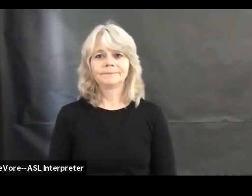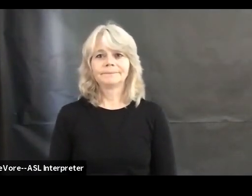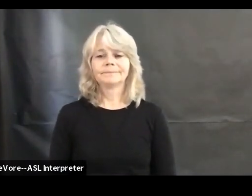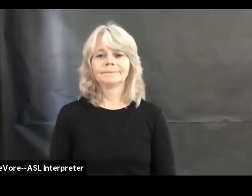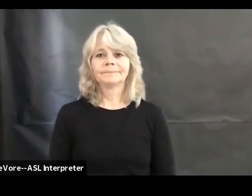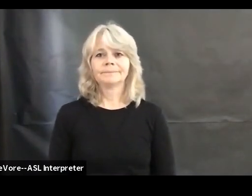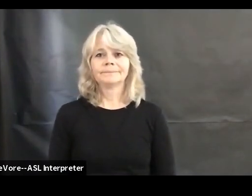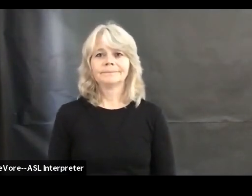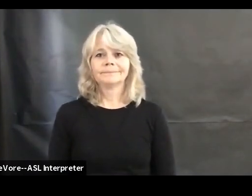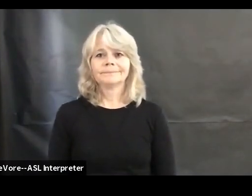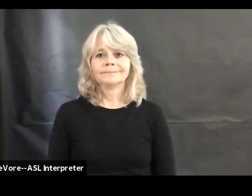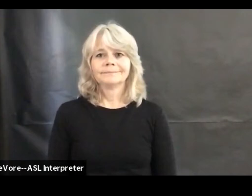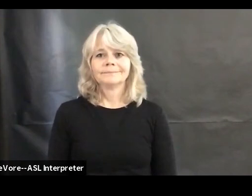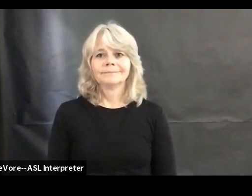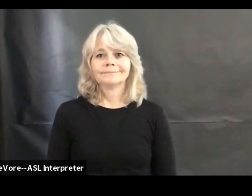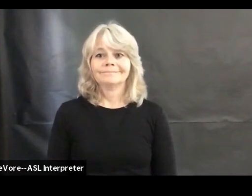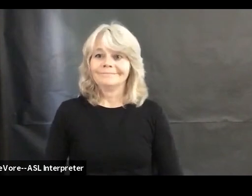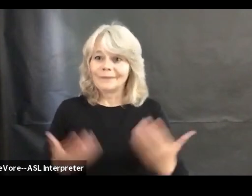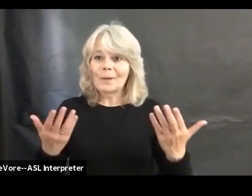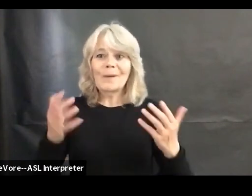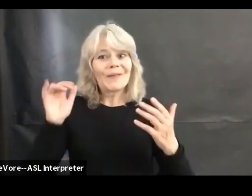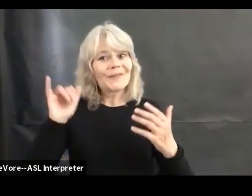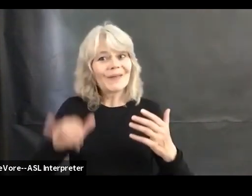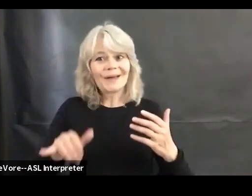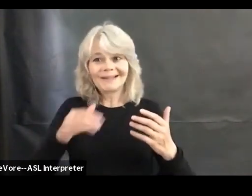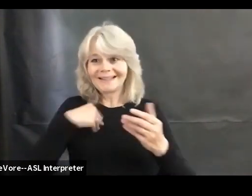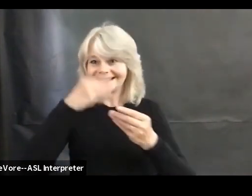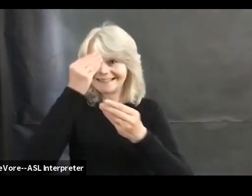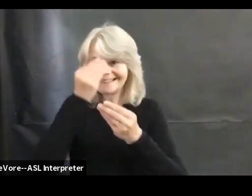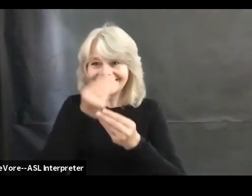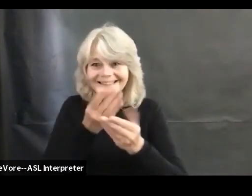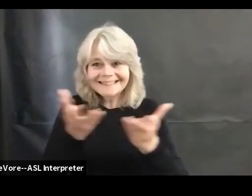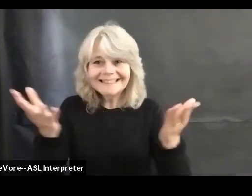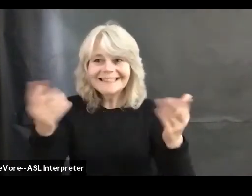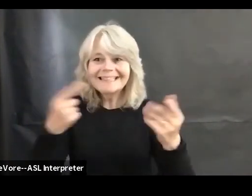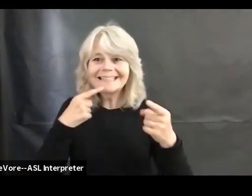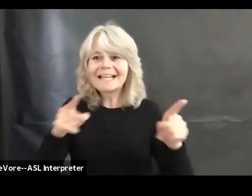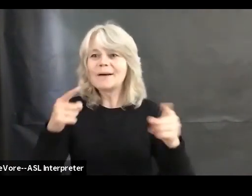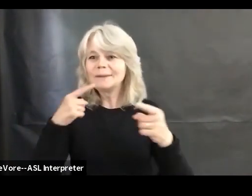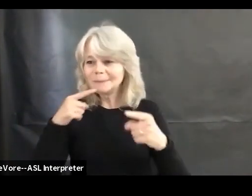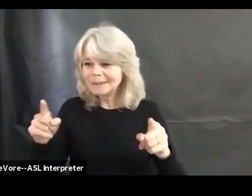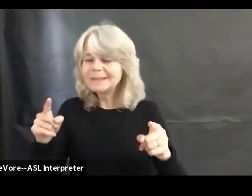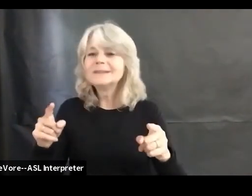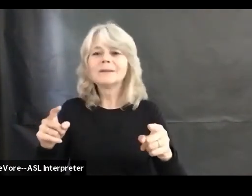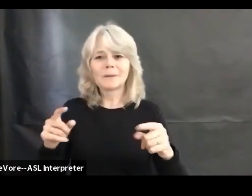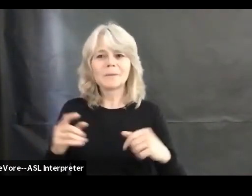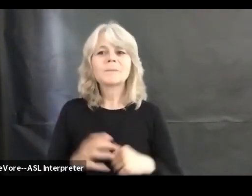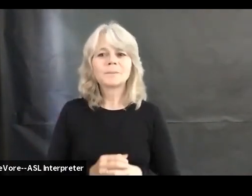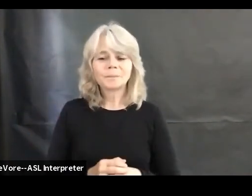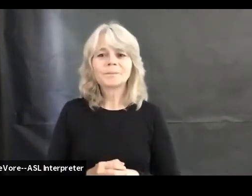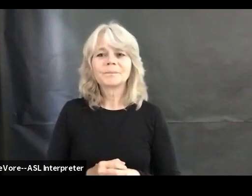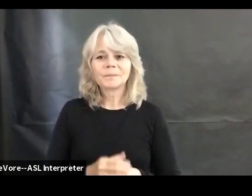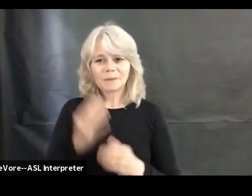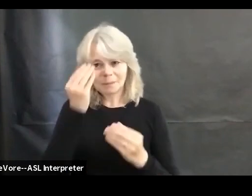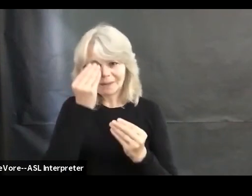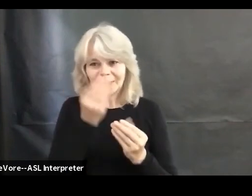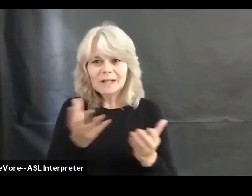So that's what I know for this week in terms of announcements. I just want to make sure to let you know a few things that are going on for Bread of Life.